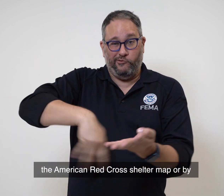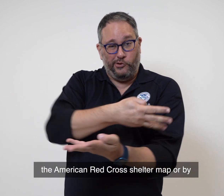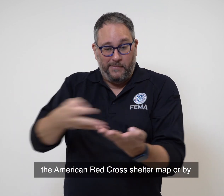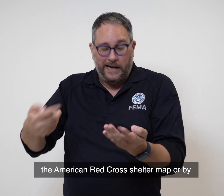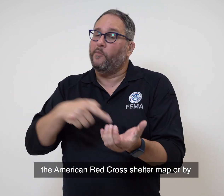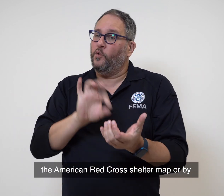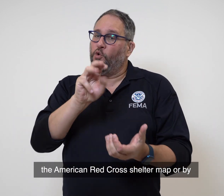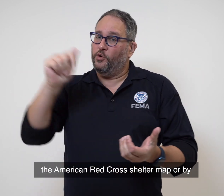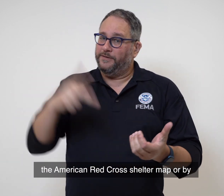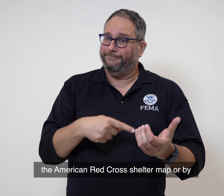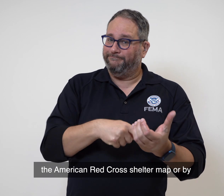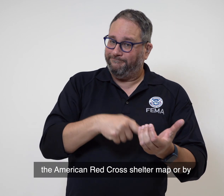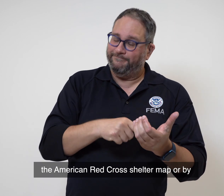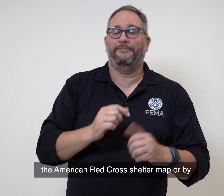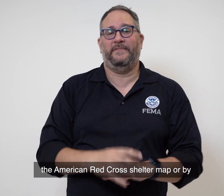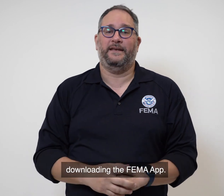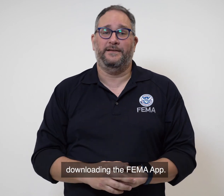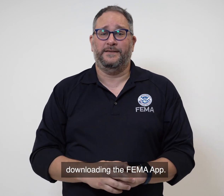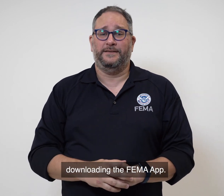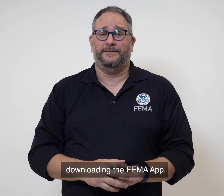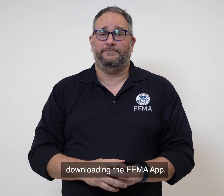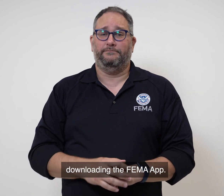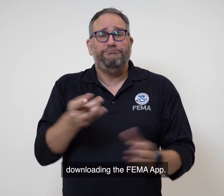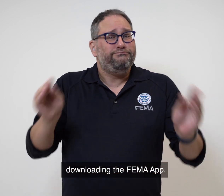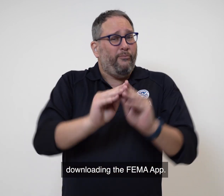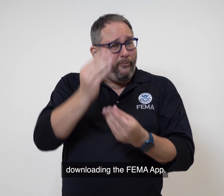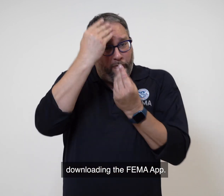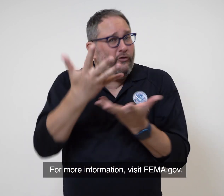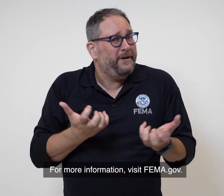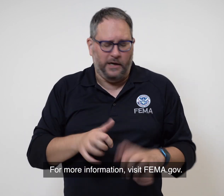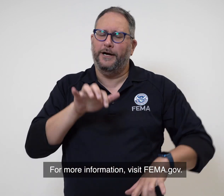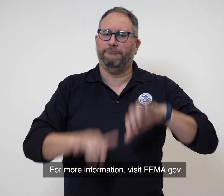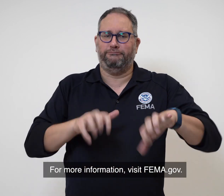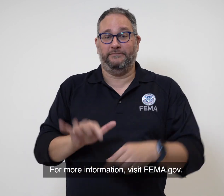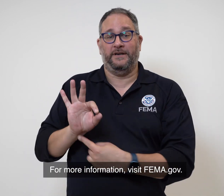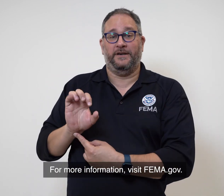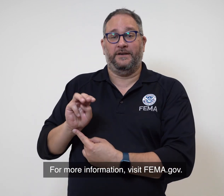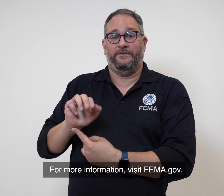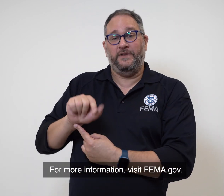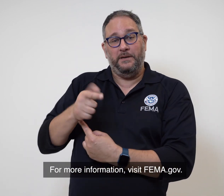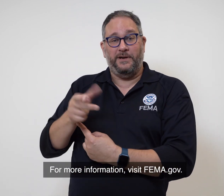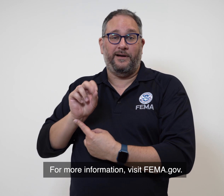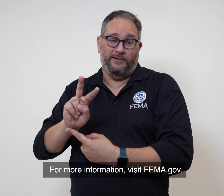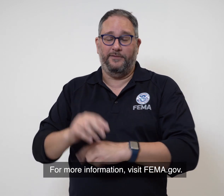map or by downloading the FEMA app. For more information, visit FEMA.gov.